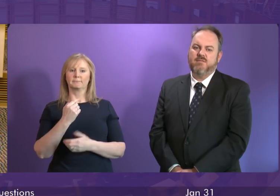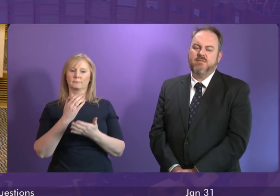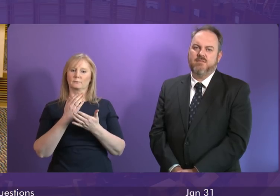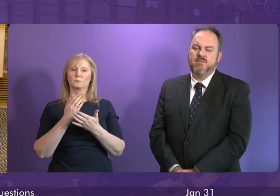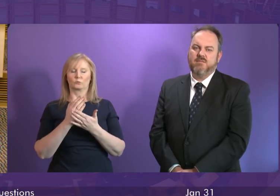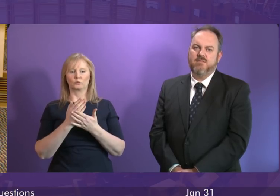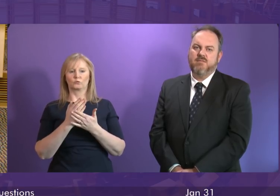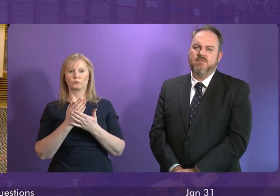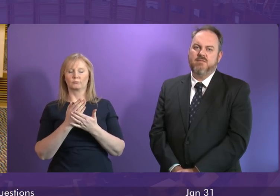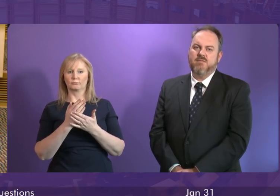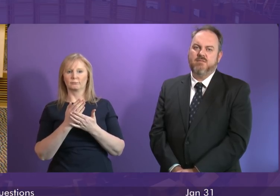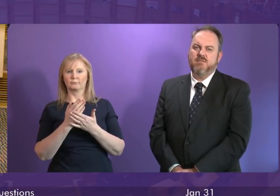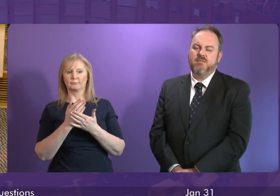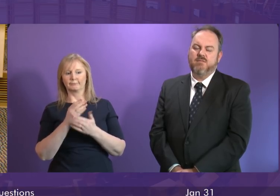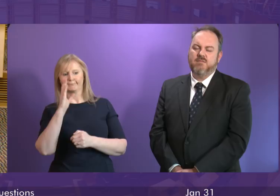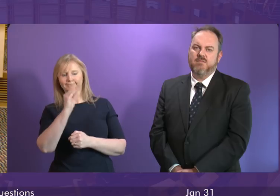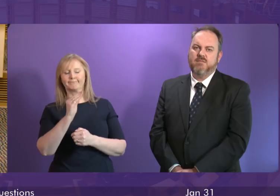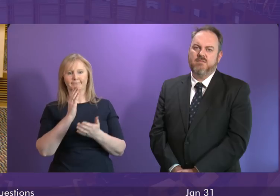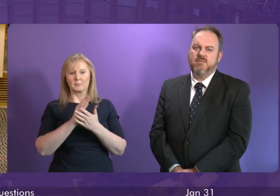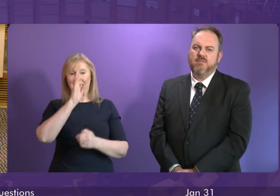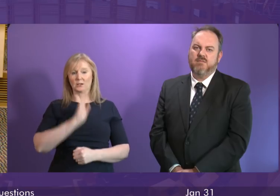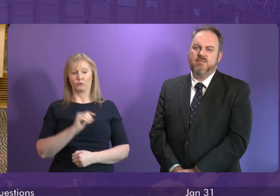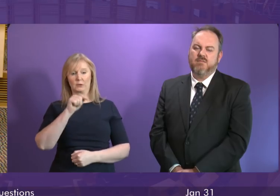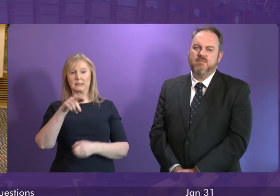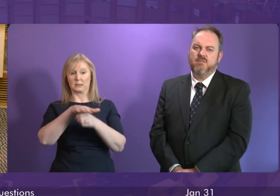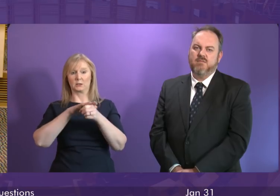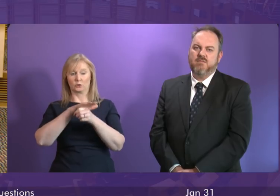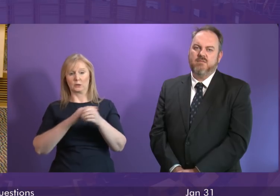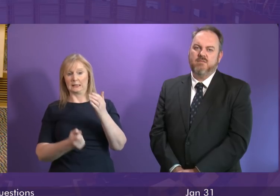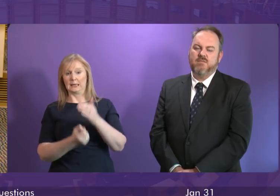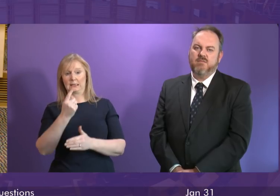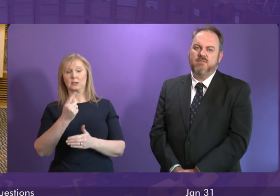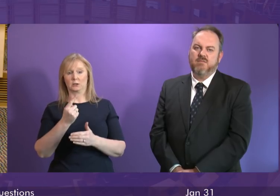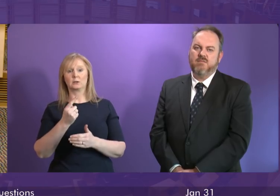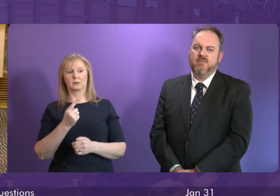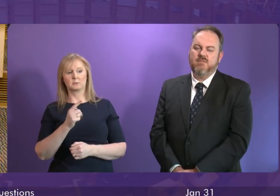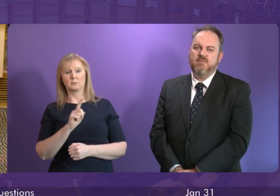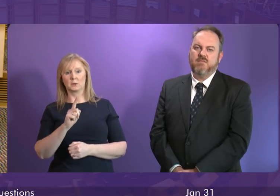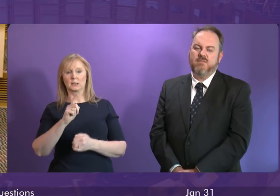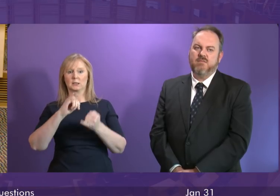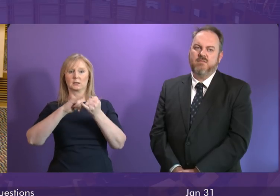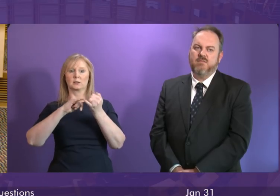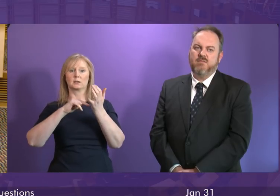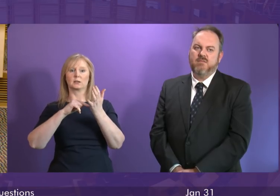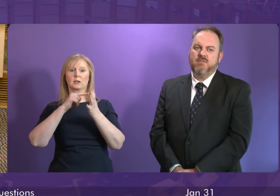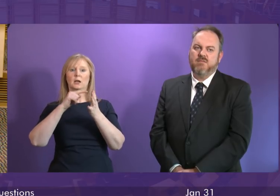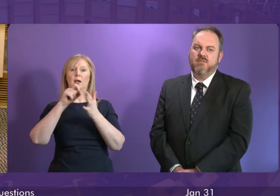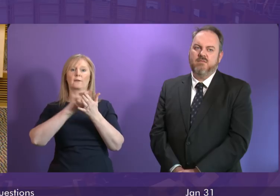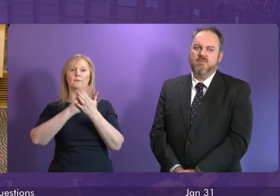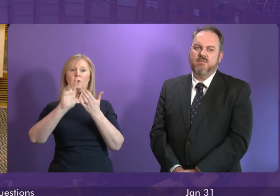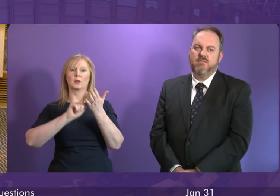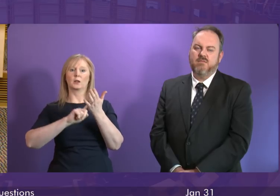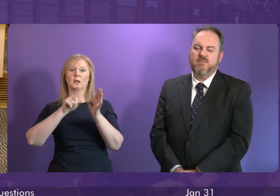to detract in saying this from the seriousness of the incident we are discussing today. But Staphylococcus aureus is